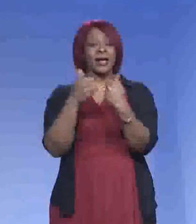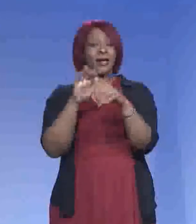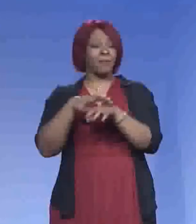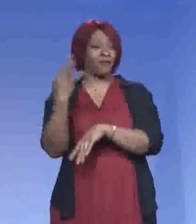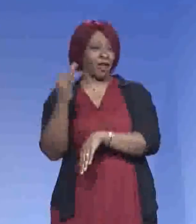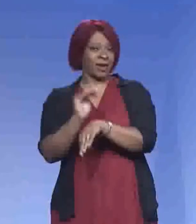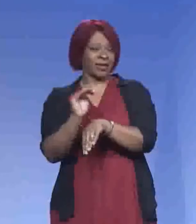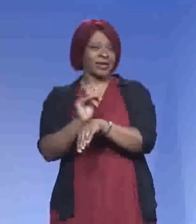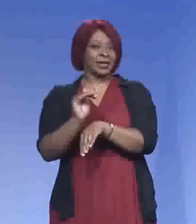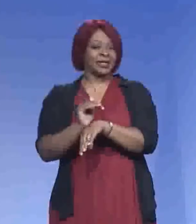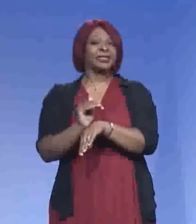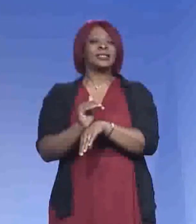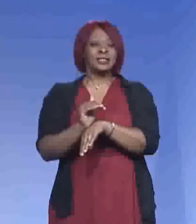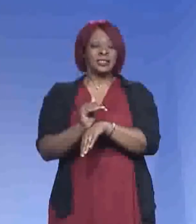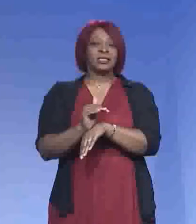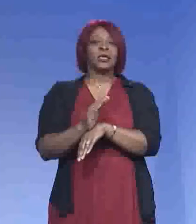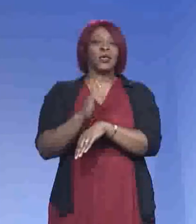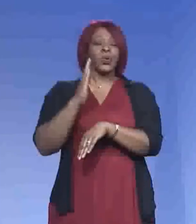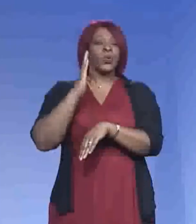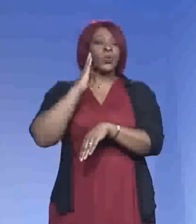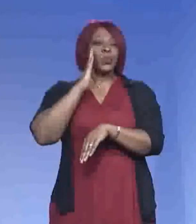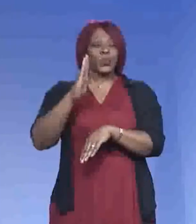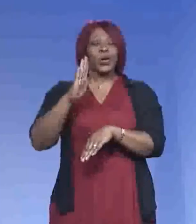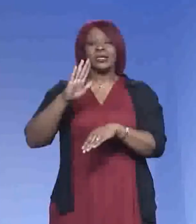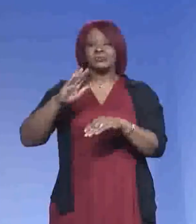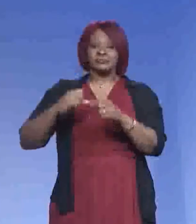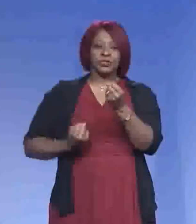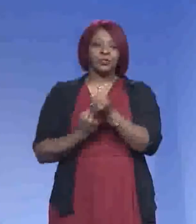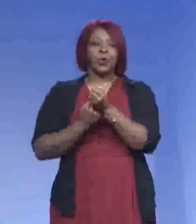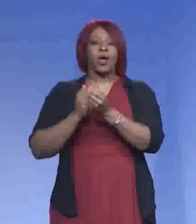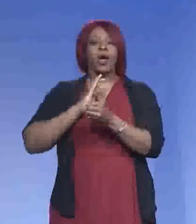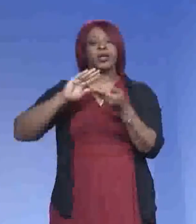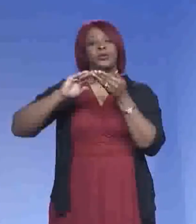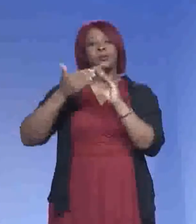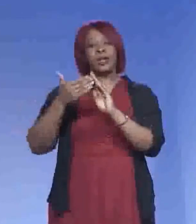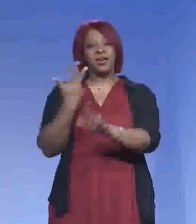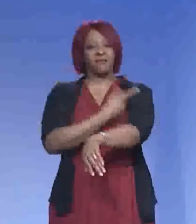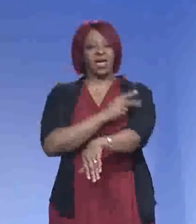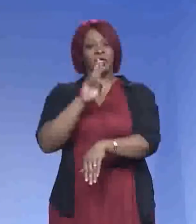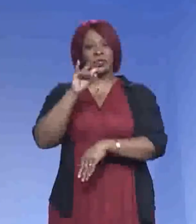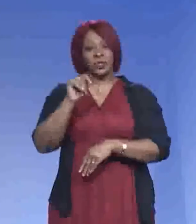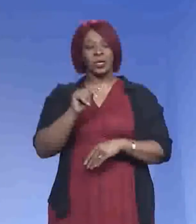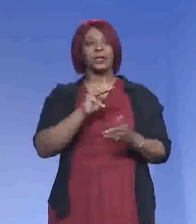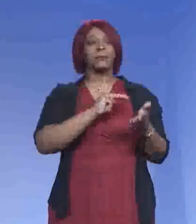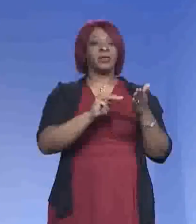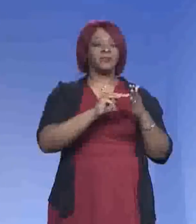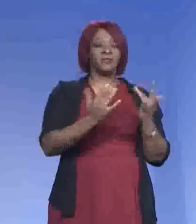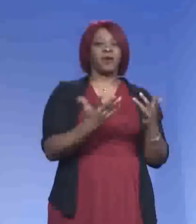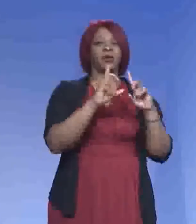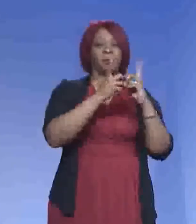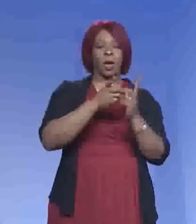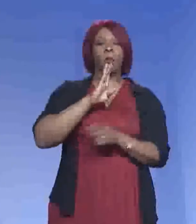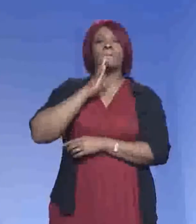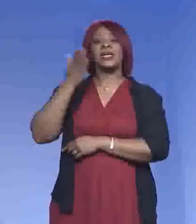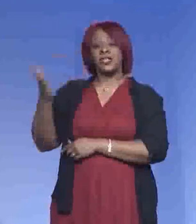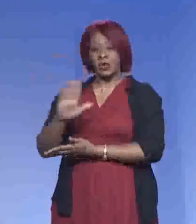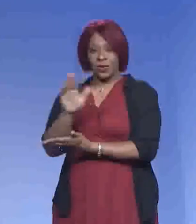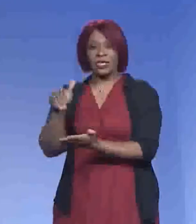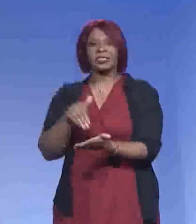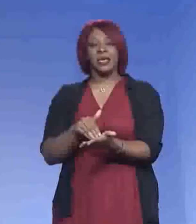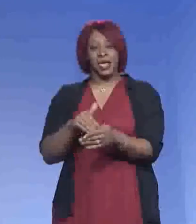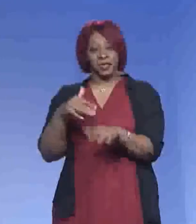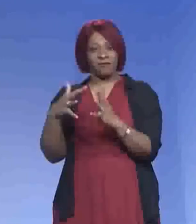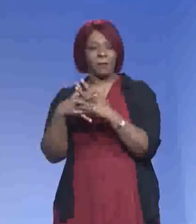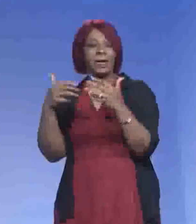And we'll be having our community vaccination unit, the Memphis Fire Department Community Vaccination Unit will be there on site